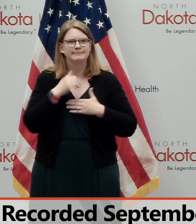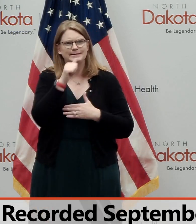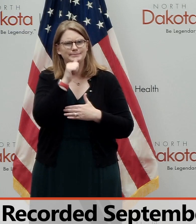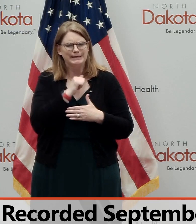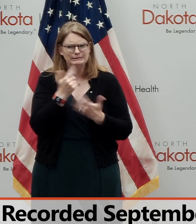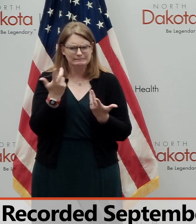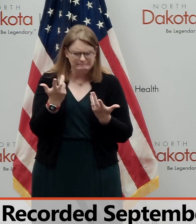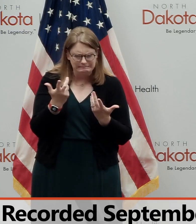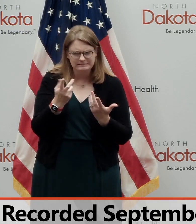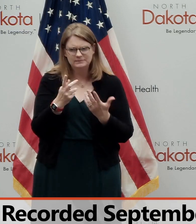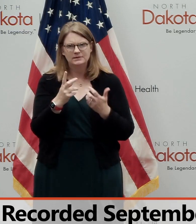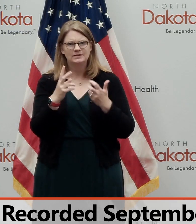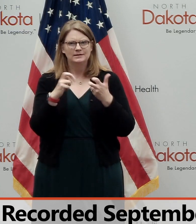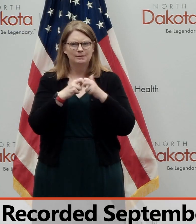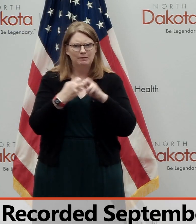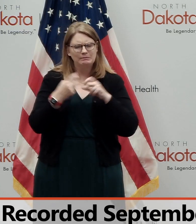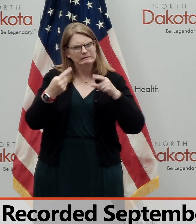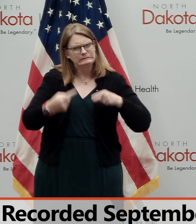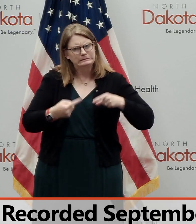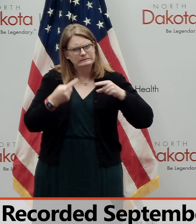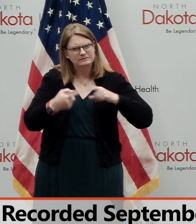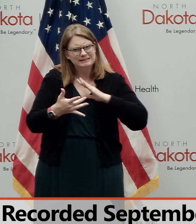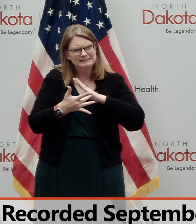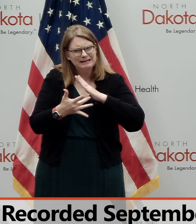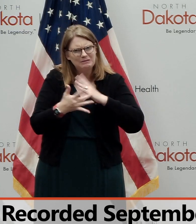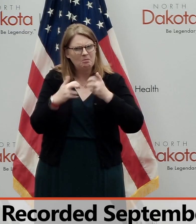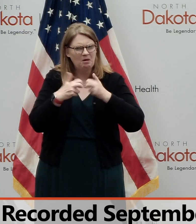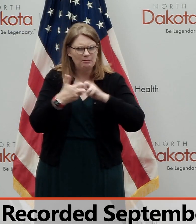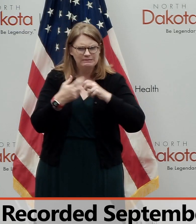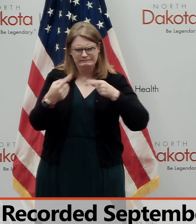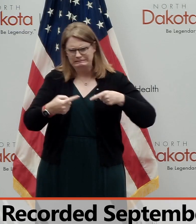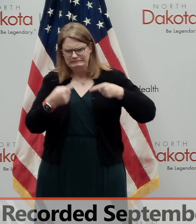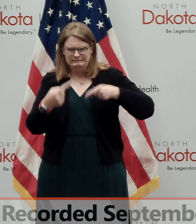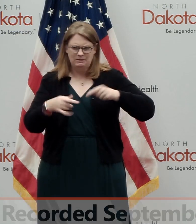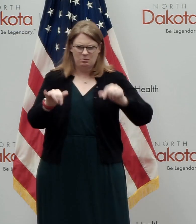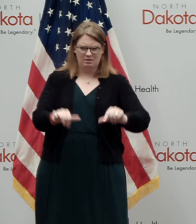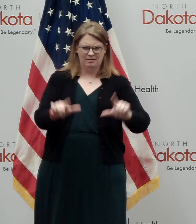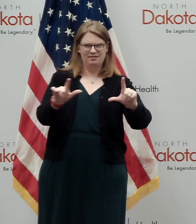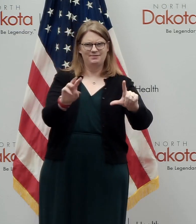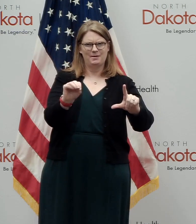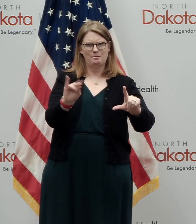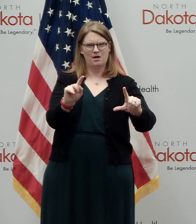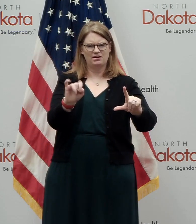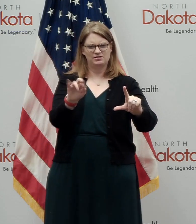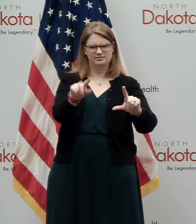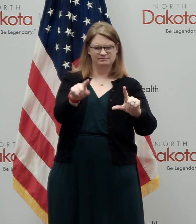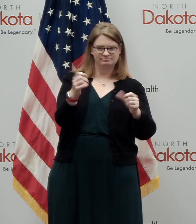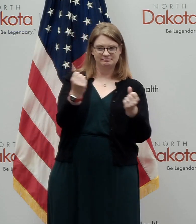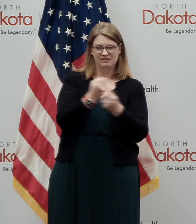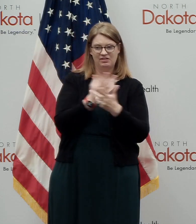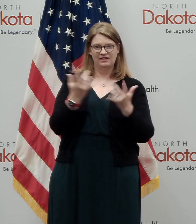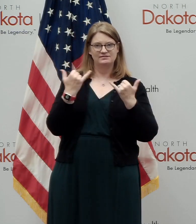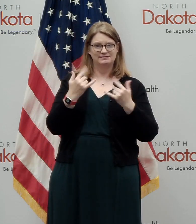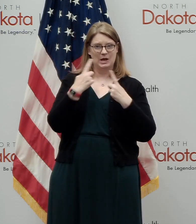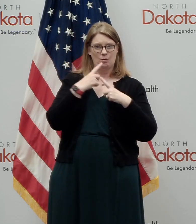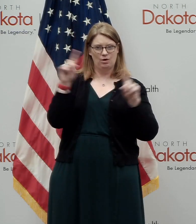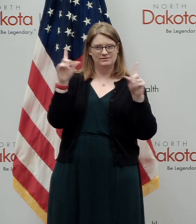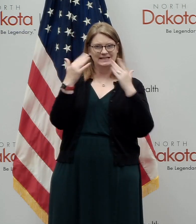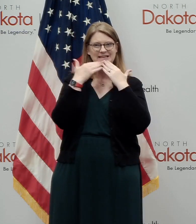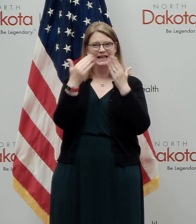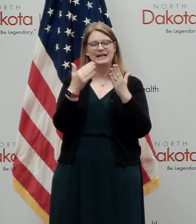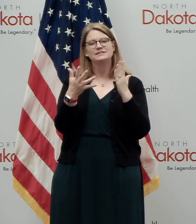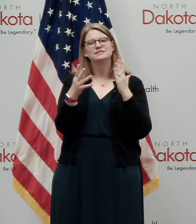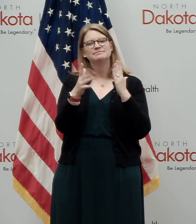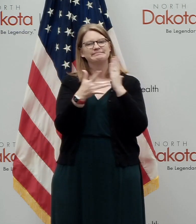sorted through some technical difficulties, but everything's now working. So thanks to the tech team for getting